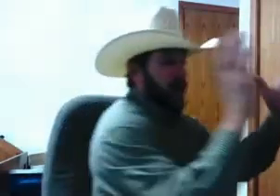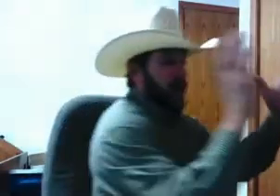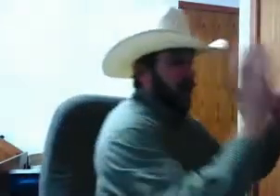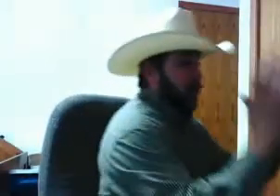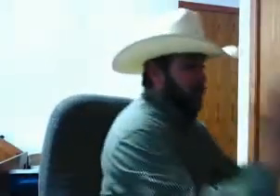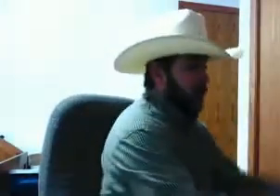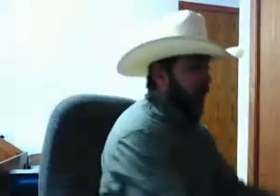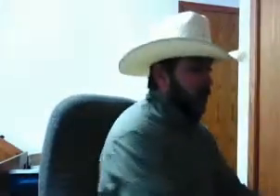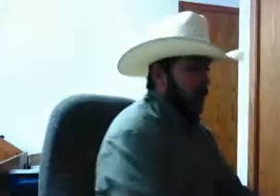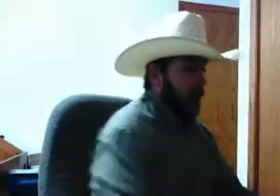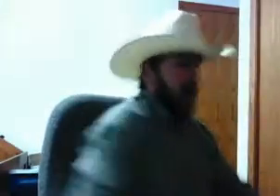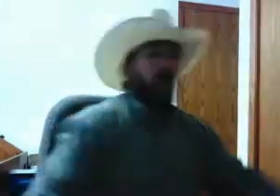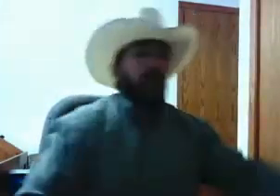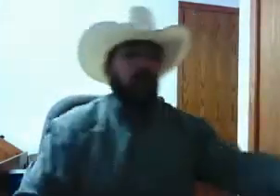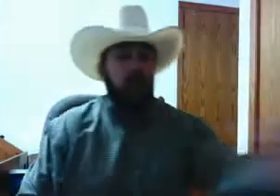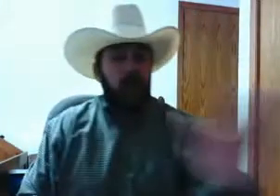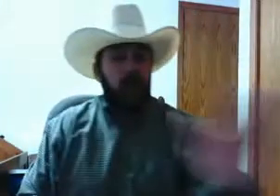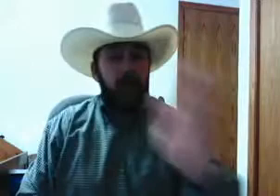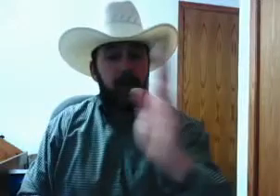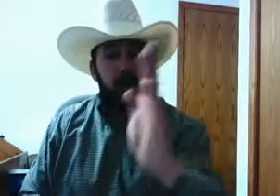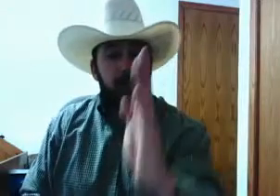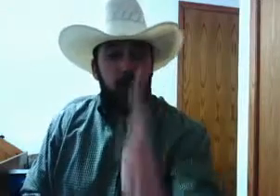it a driveway when you pull up in there and park in it?